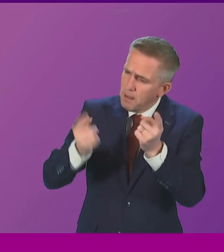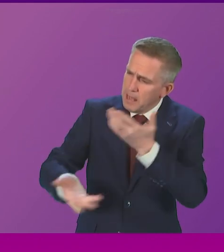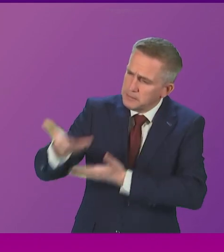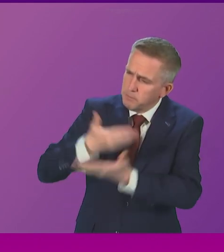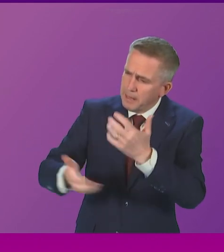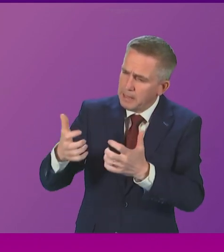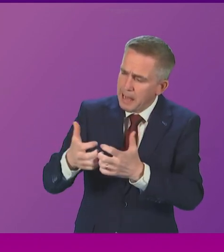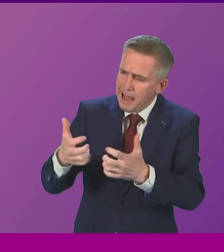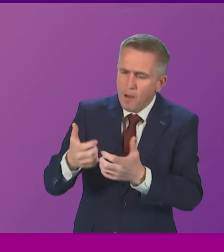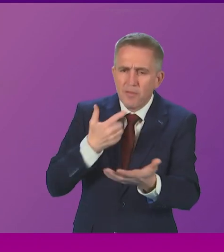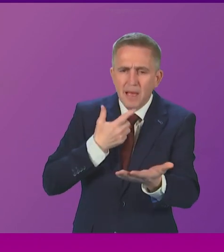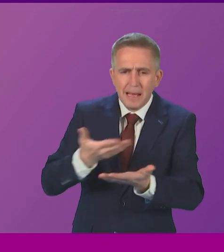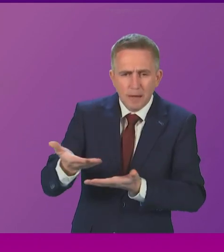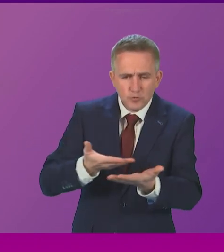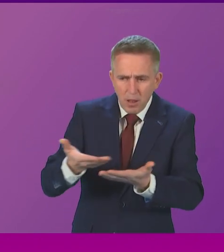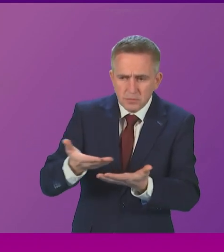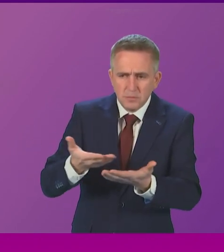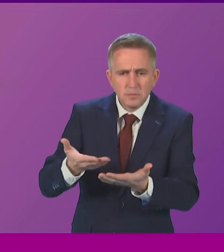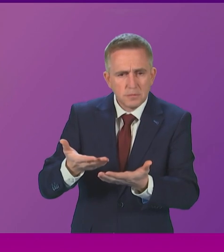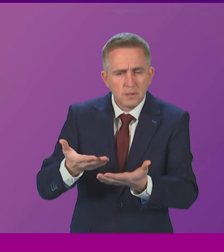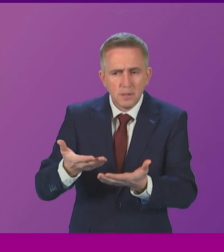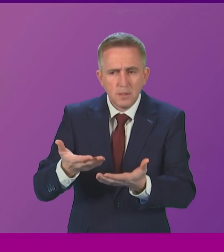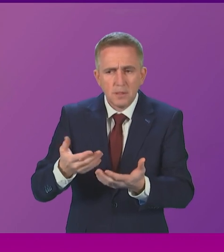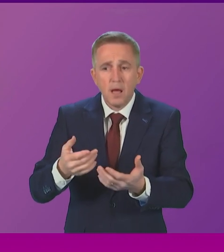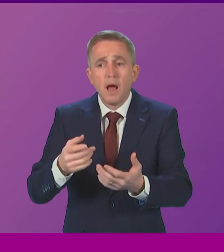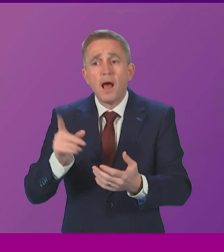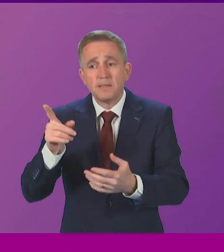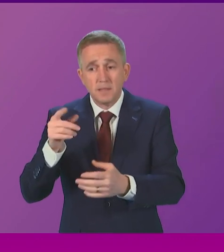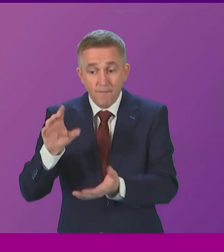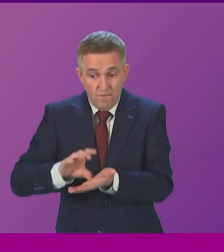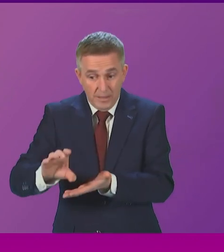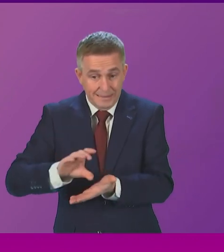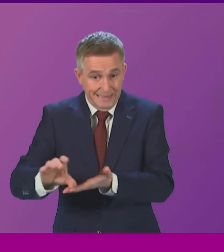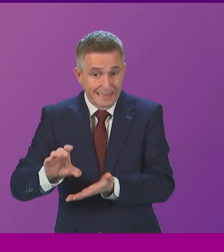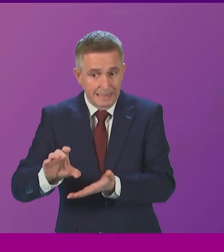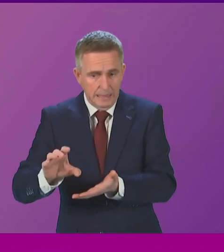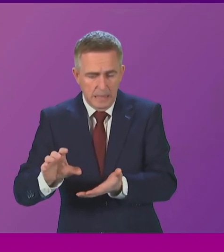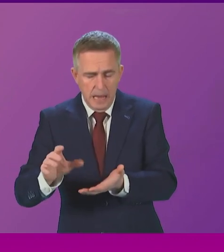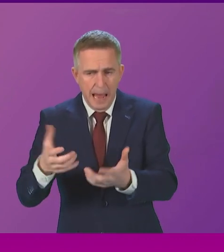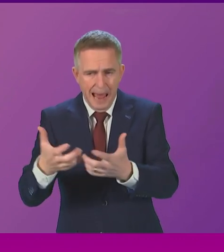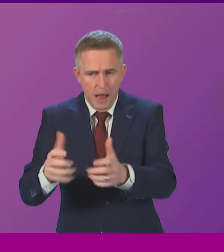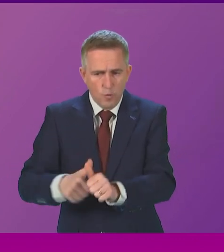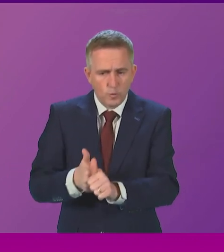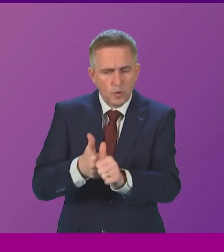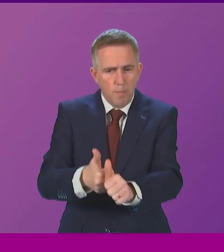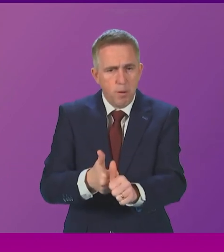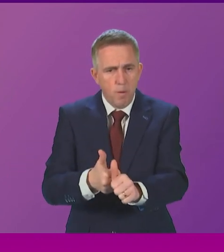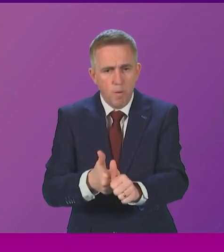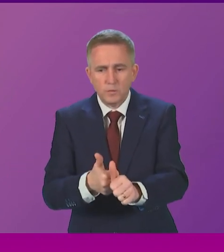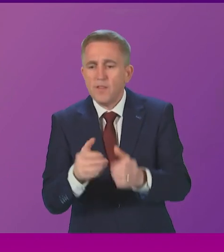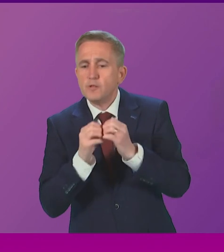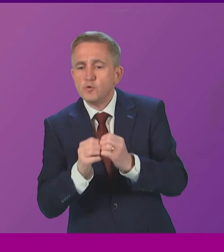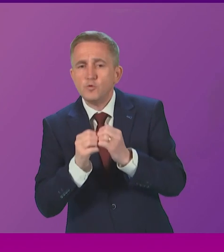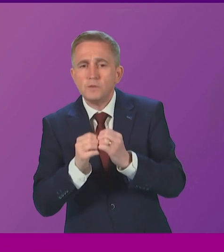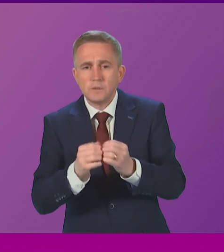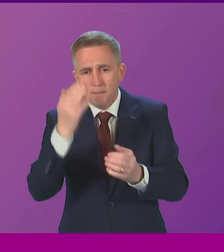these professionals, including those students through government funding, will complement the work of the upcoming Student Mental